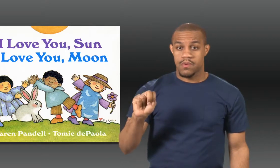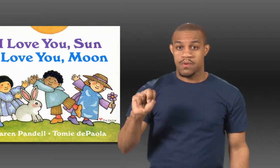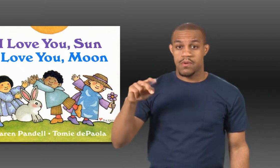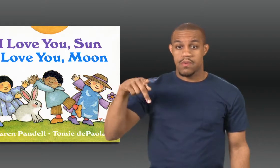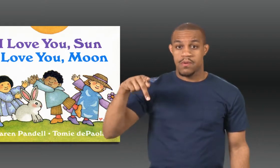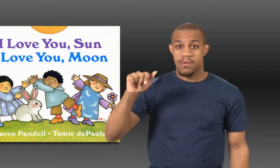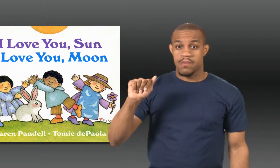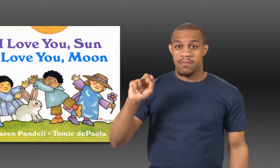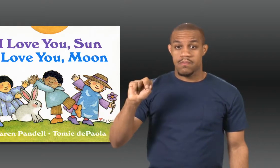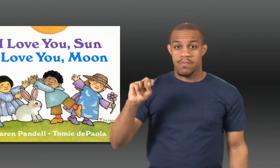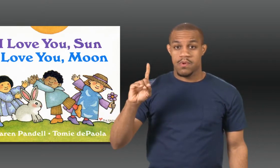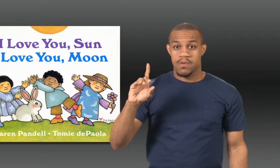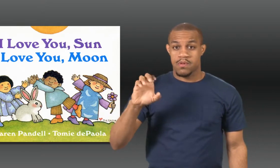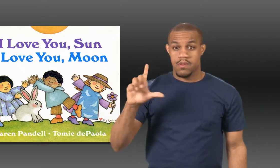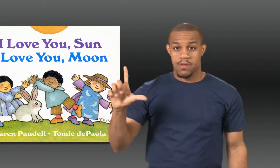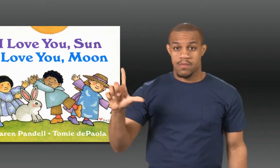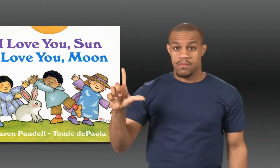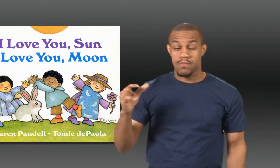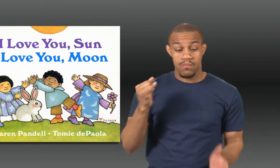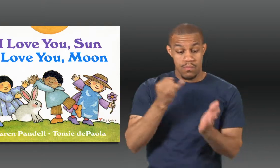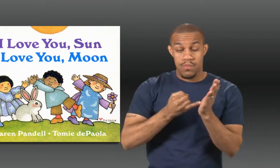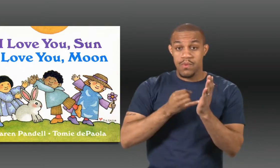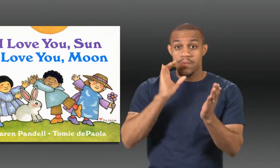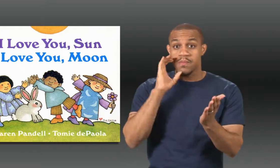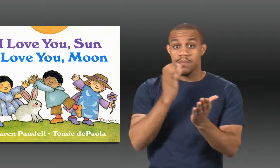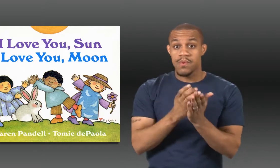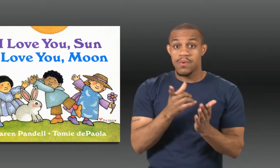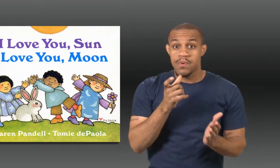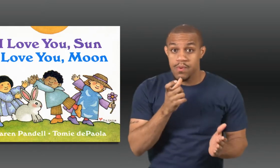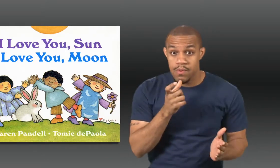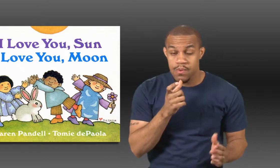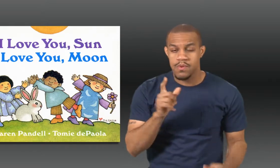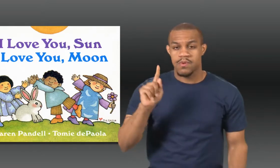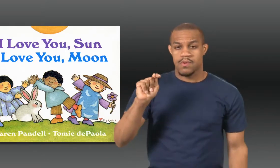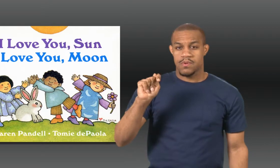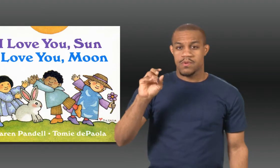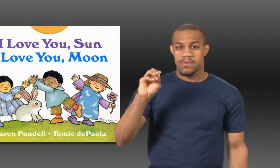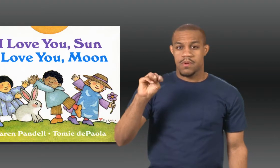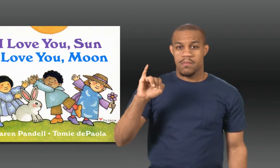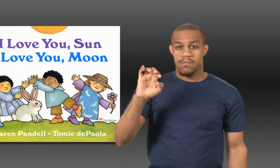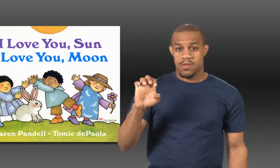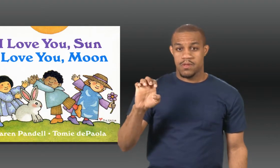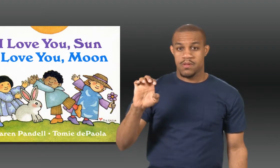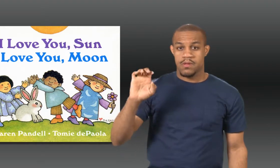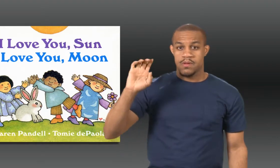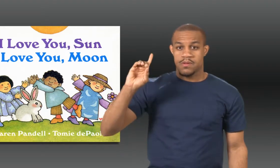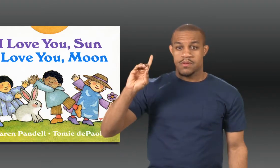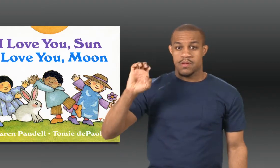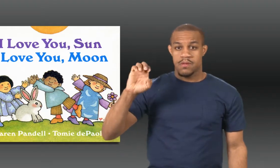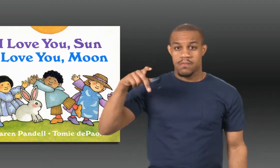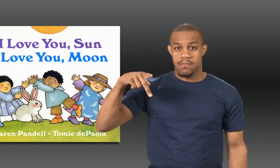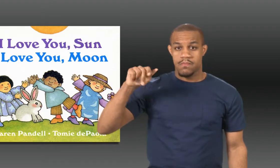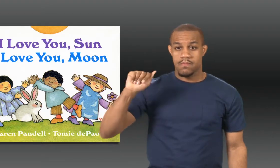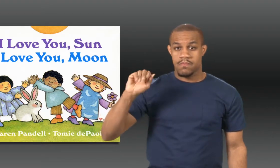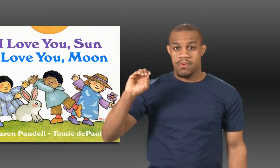Written by Karen Pandell. Pictures by Tommy DiPiola.